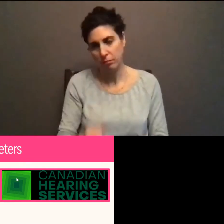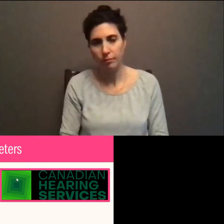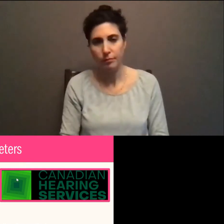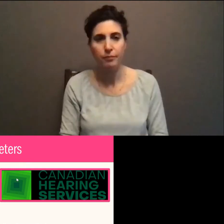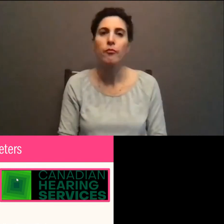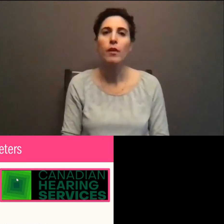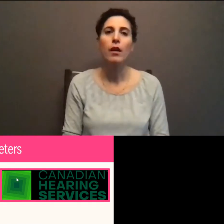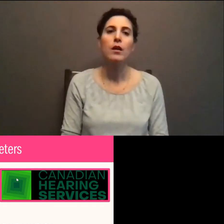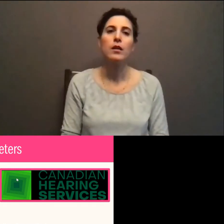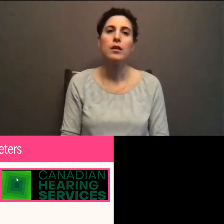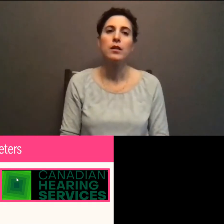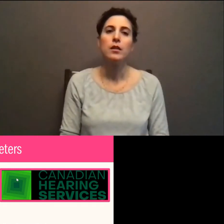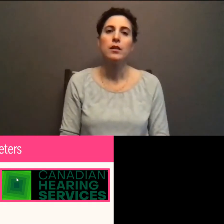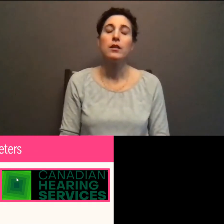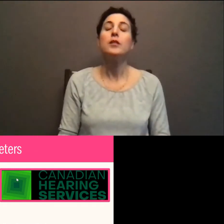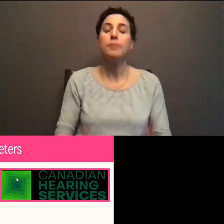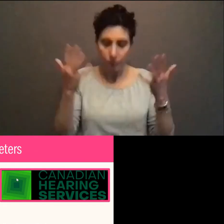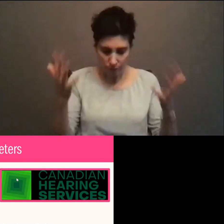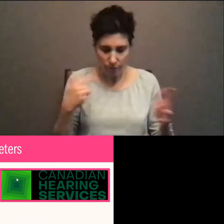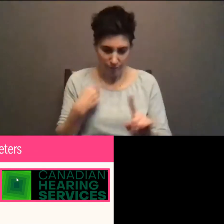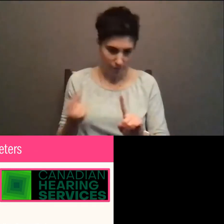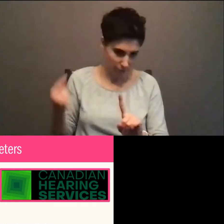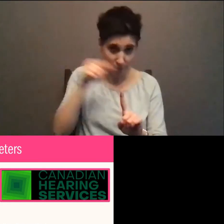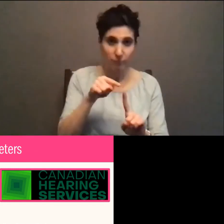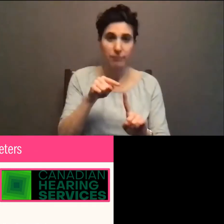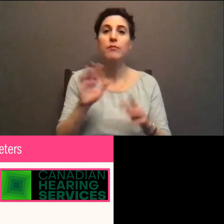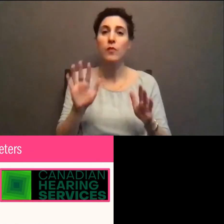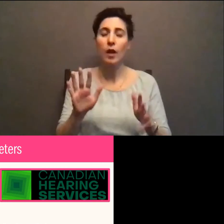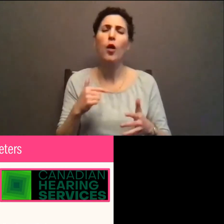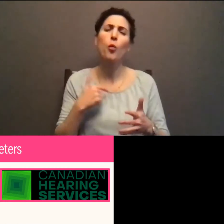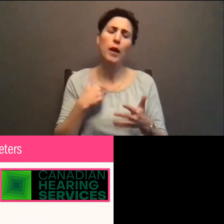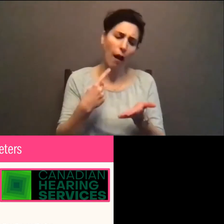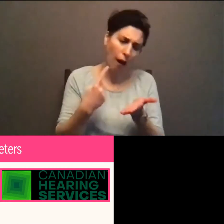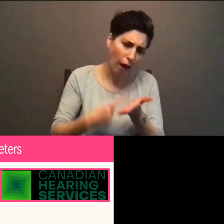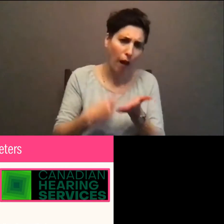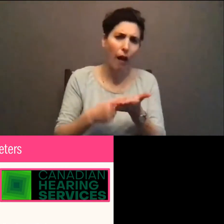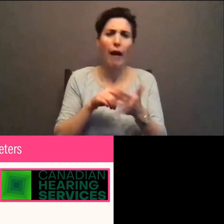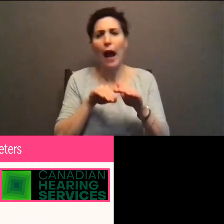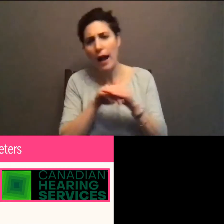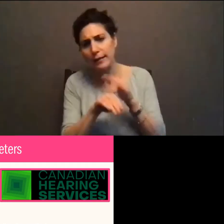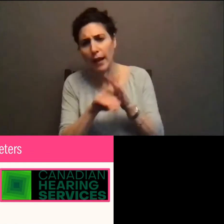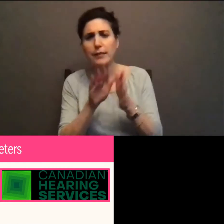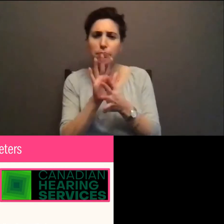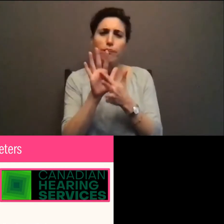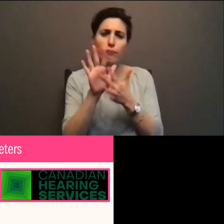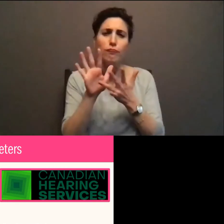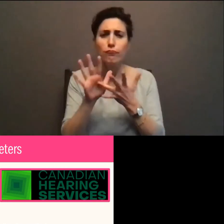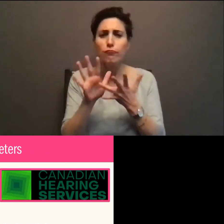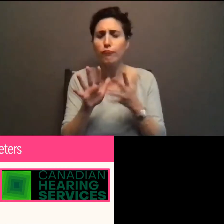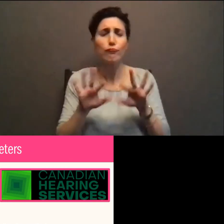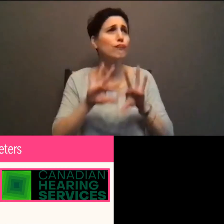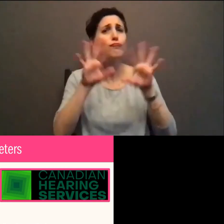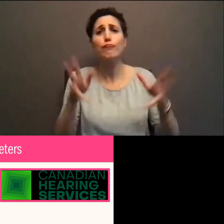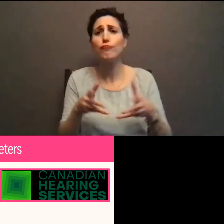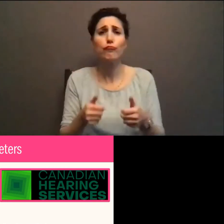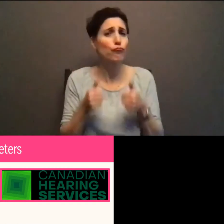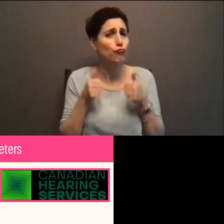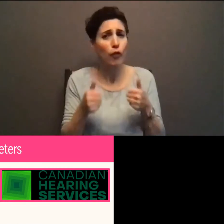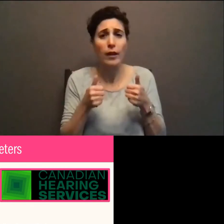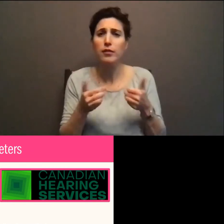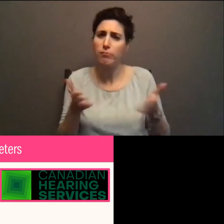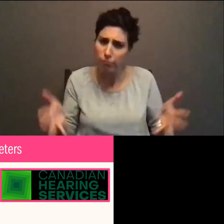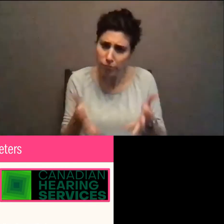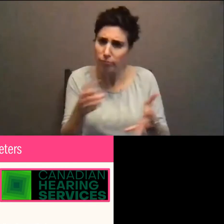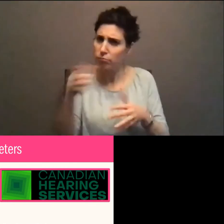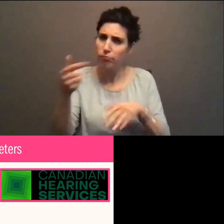so promoting your event. Like, so as I said, we've been talking about all of these access features and they're great to start implementing